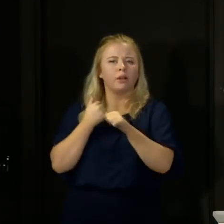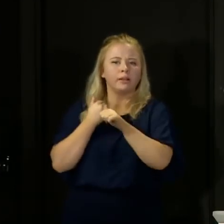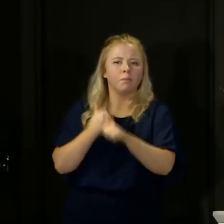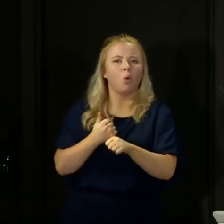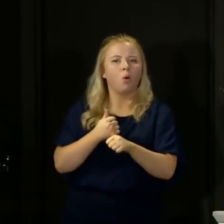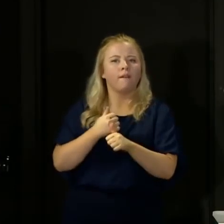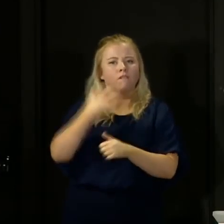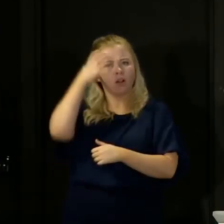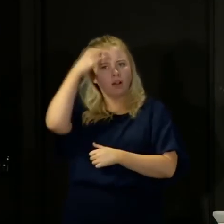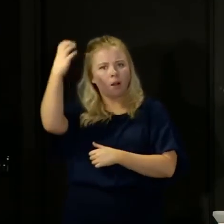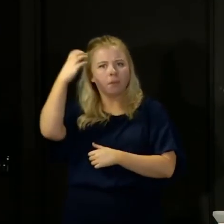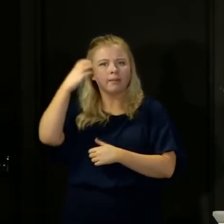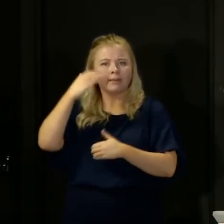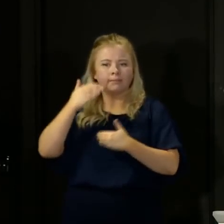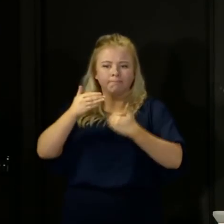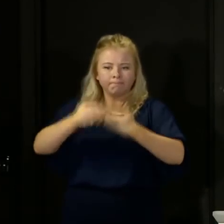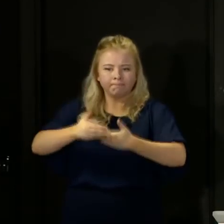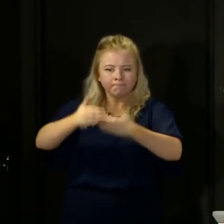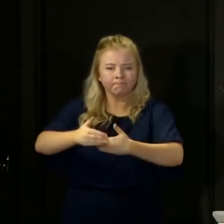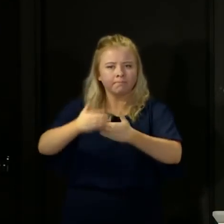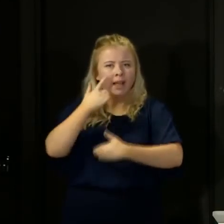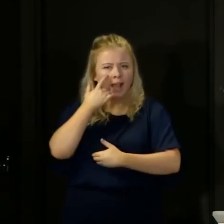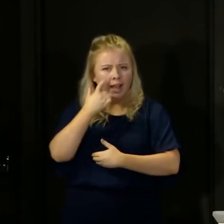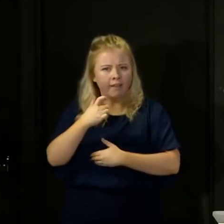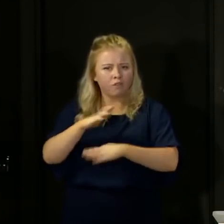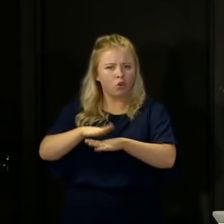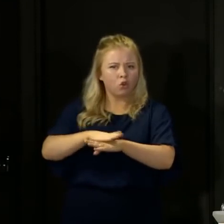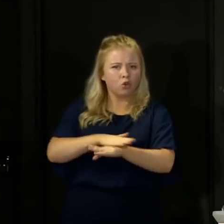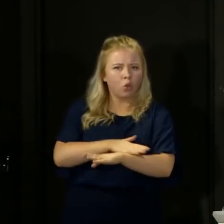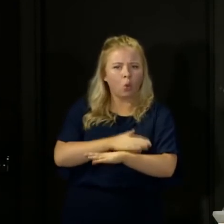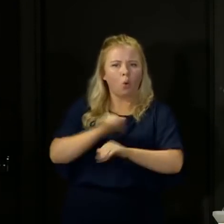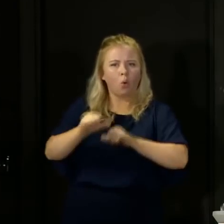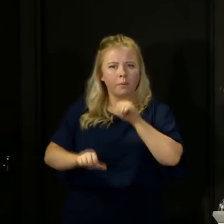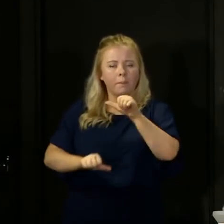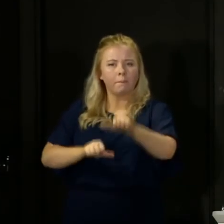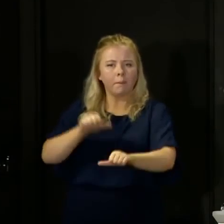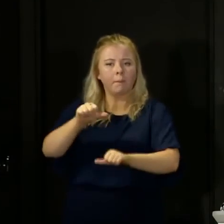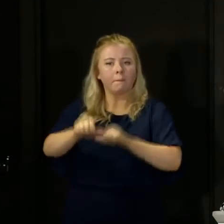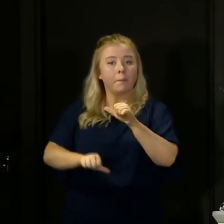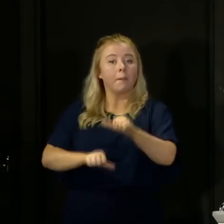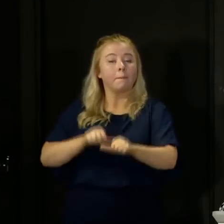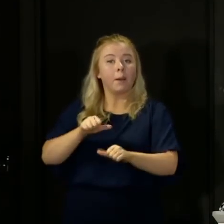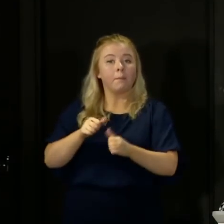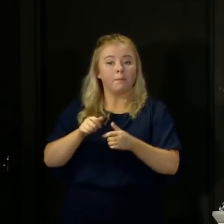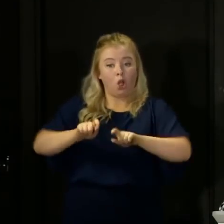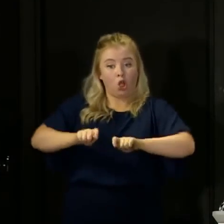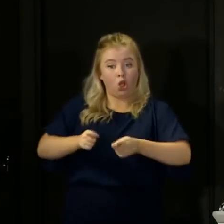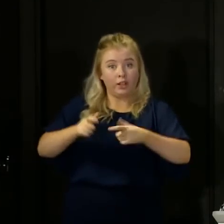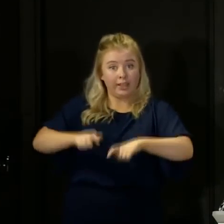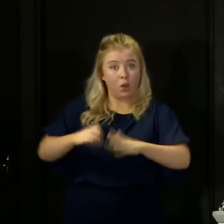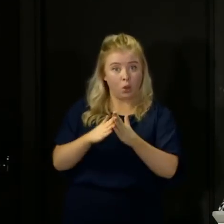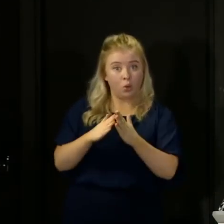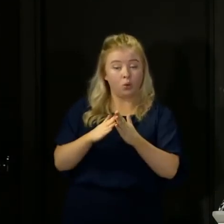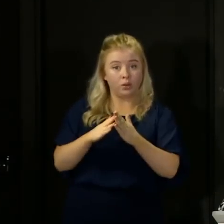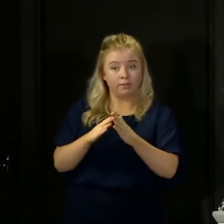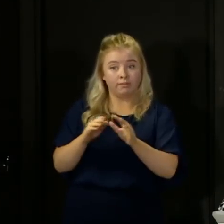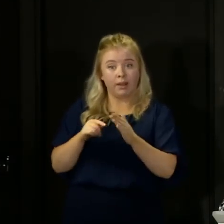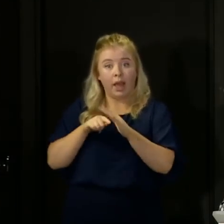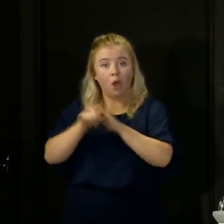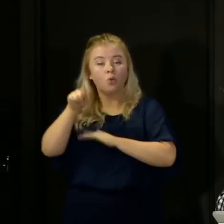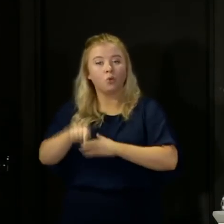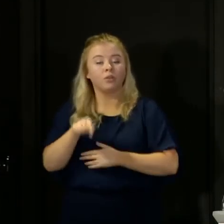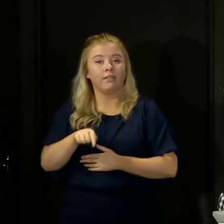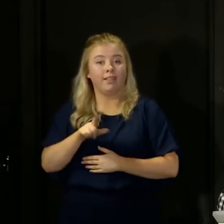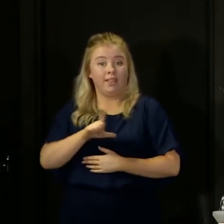government's phased and careful and cautious approach coming out of lockdown. And I don't take that for granted. It's why I think it's so